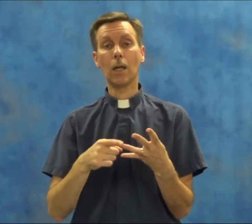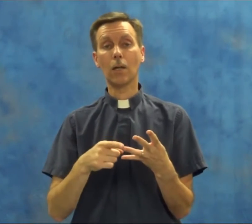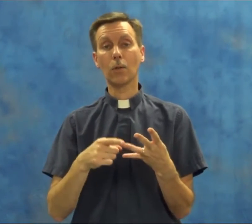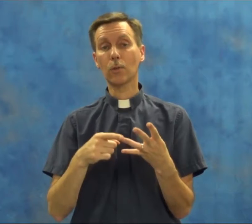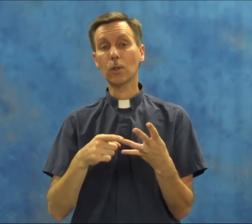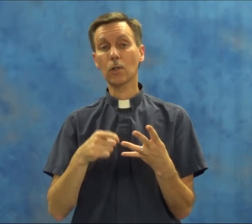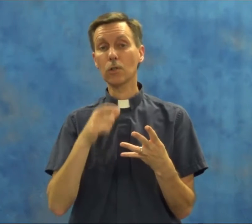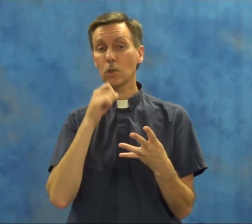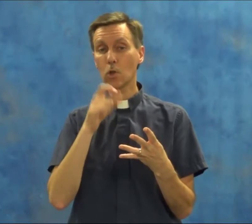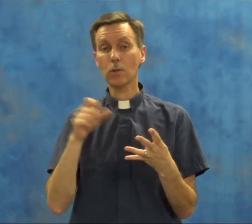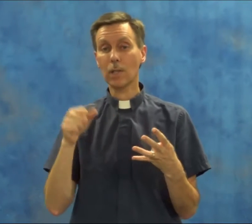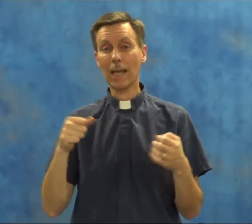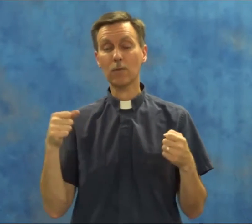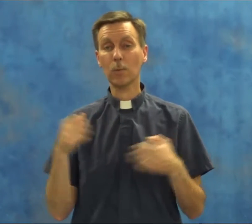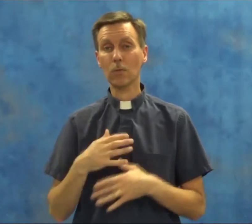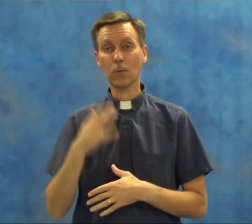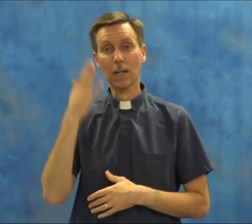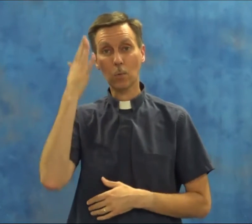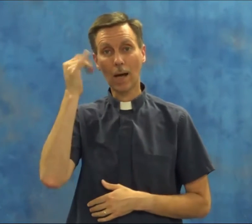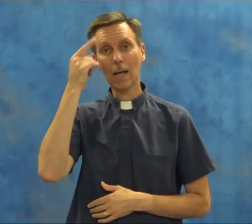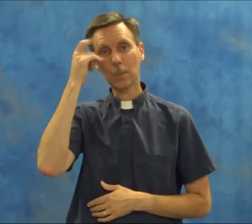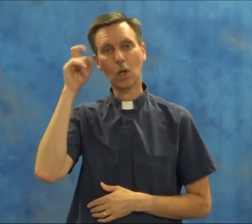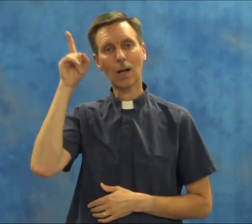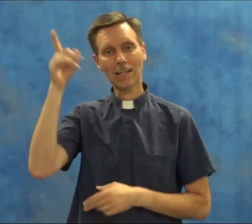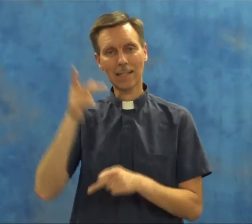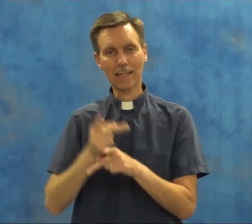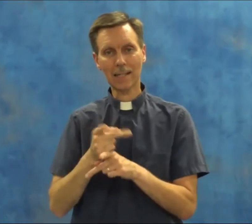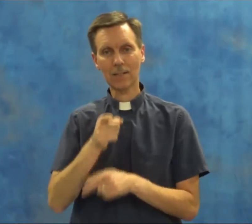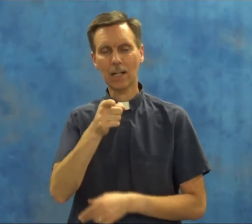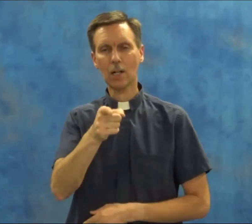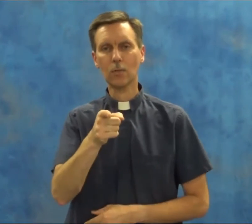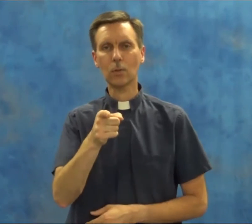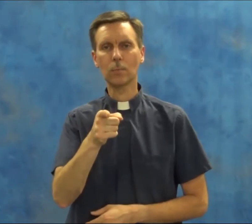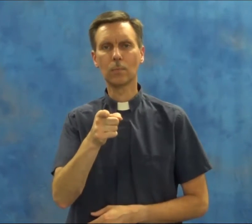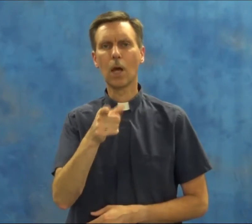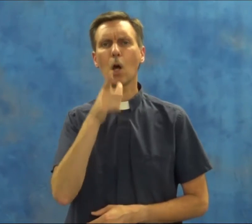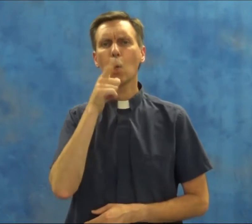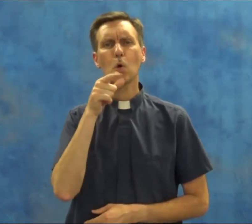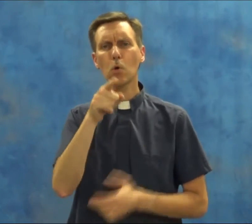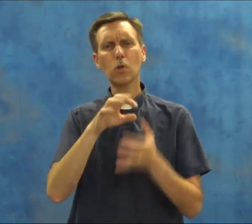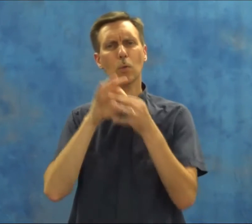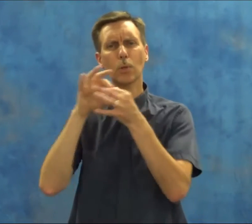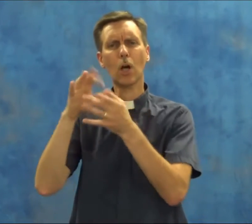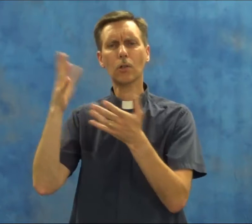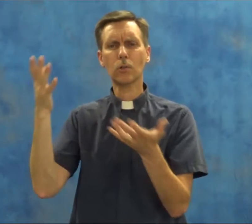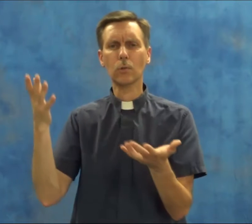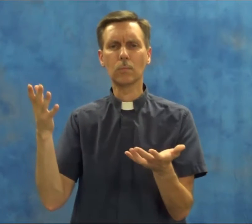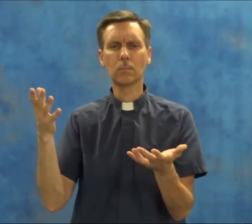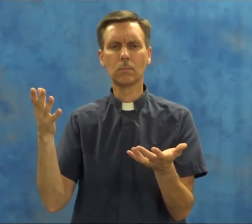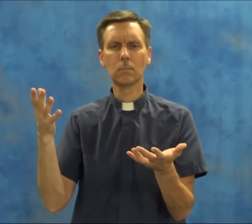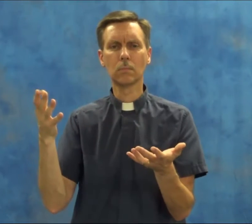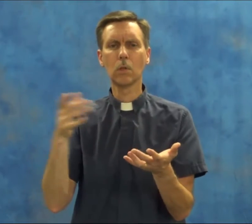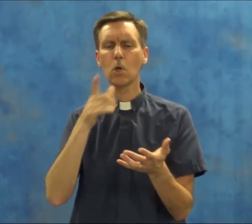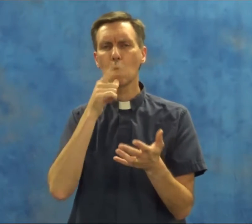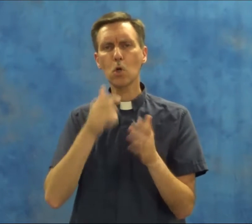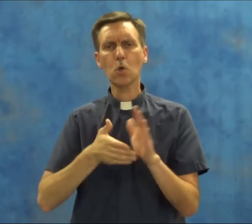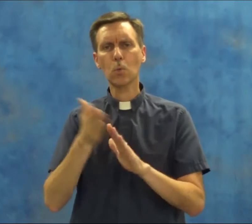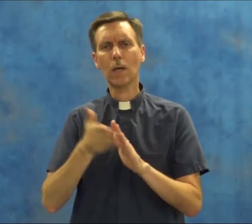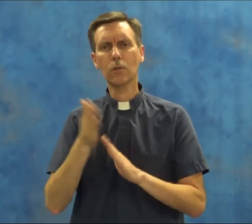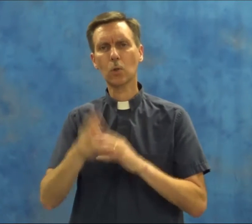Third, you don't have to be afraid. Why? Because he takes care of you. Who do you belong to? Who runs the